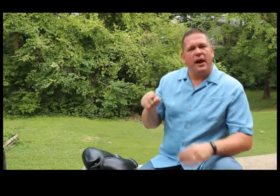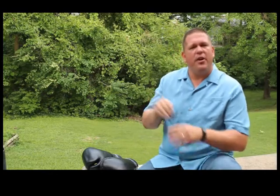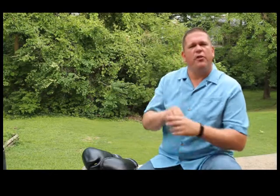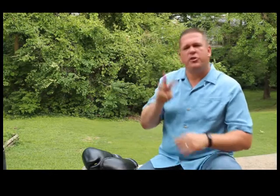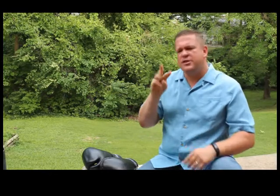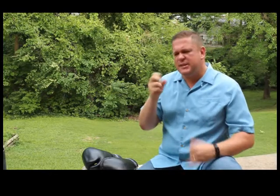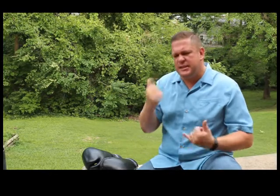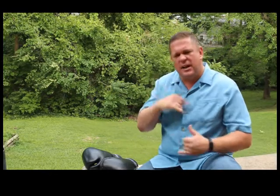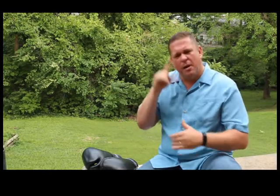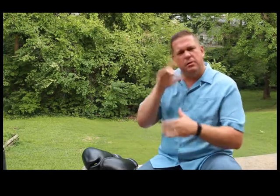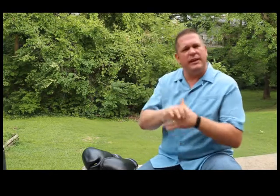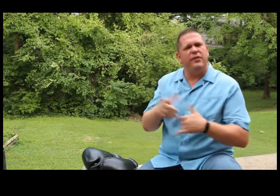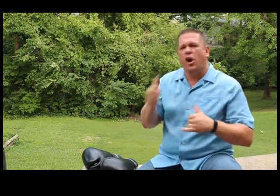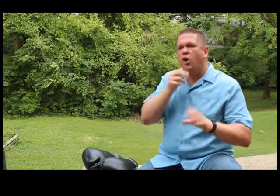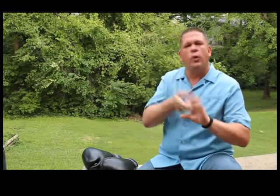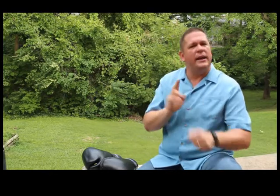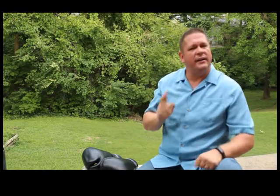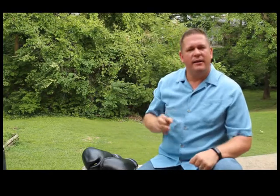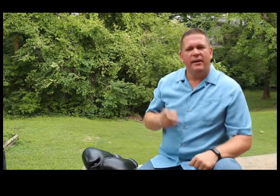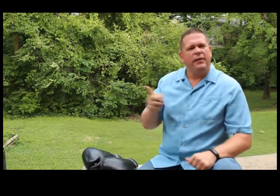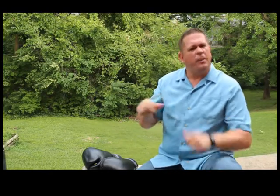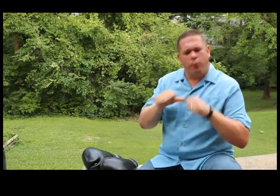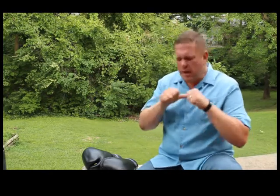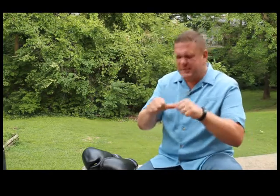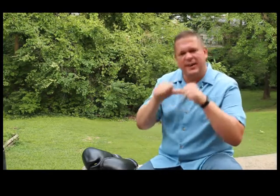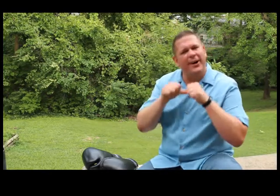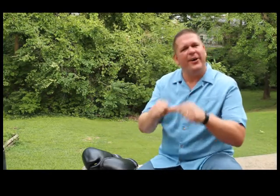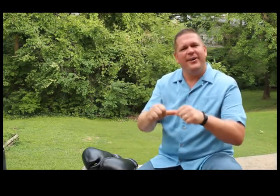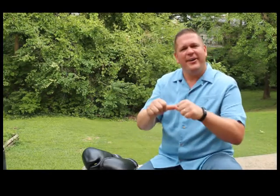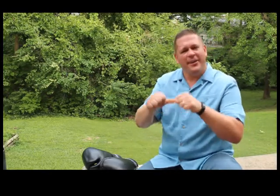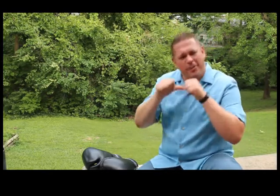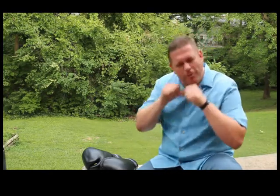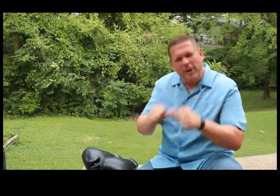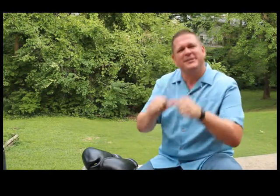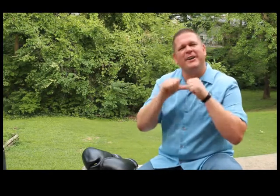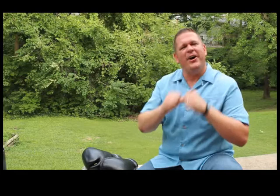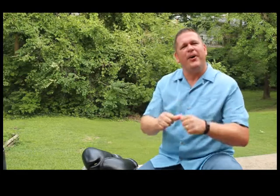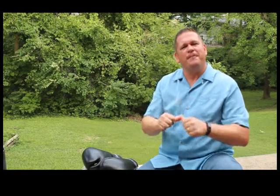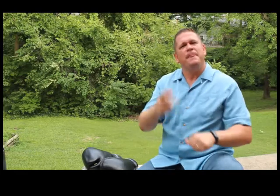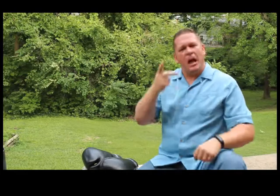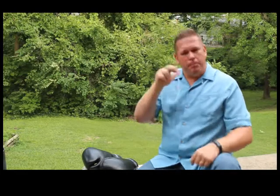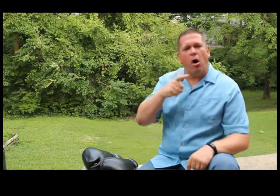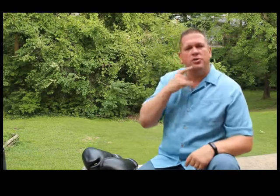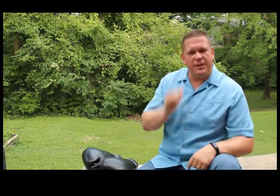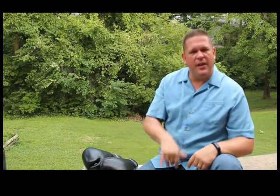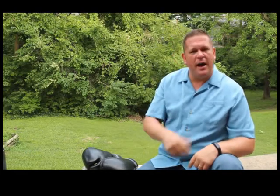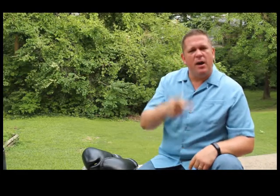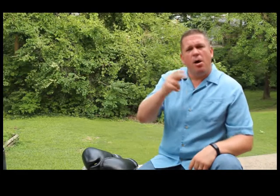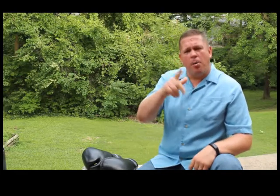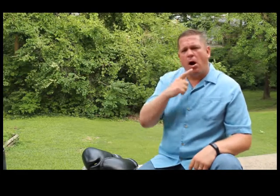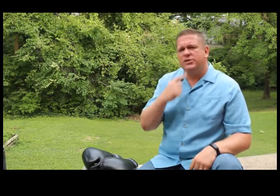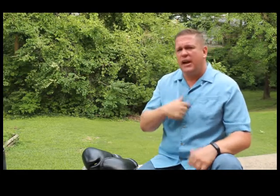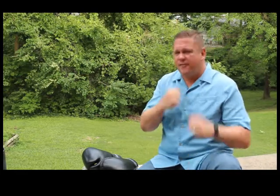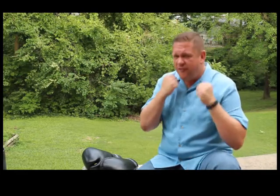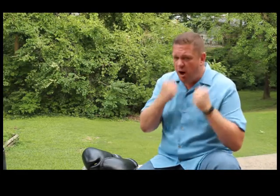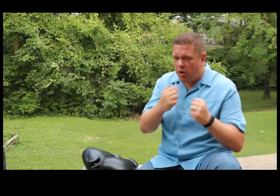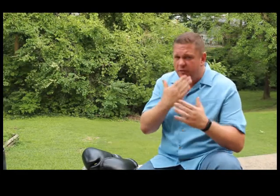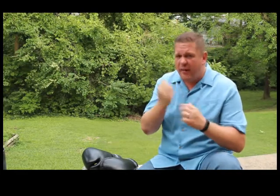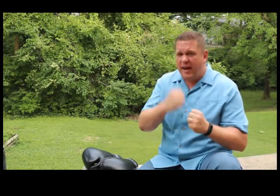They're in their 60s now, I believe, and they're not quitting. They're pressing on. They're pressing on. And Paul said that. Paul said, have fought a good fight.